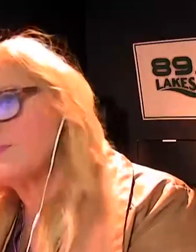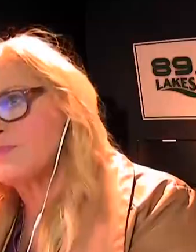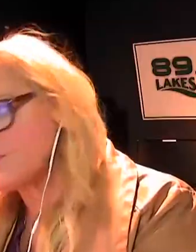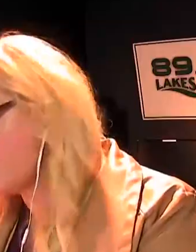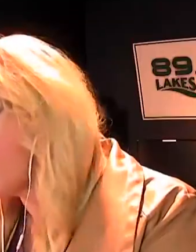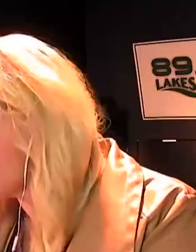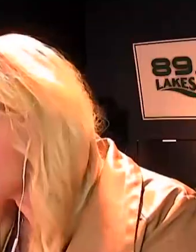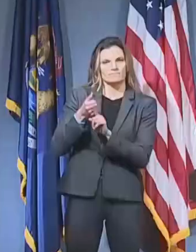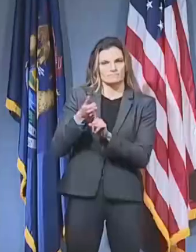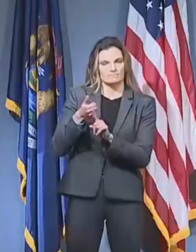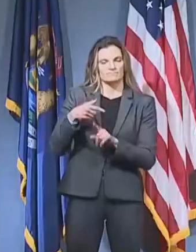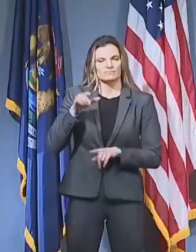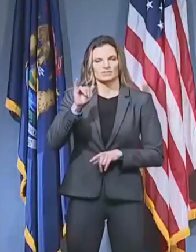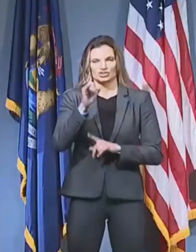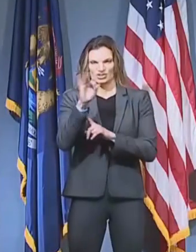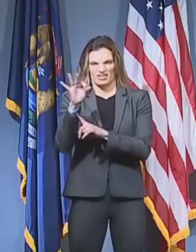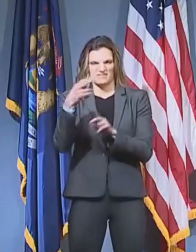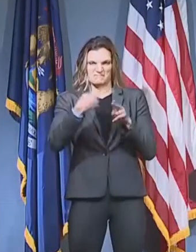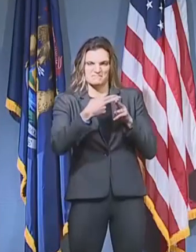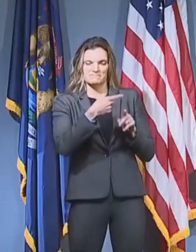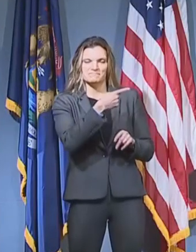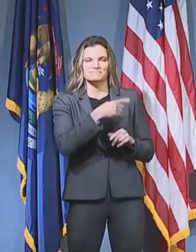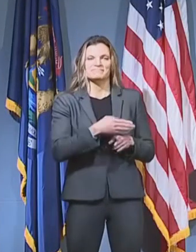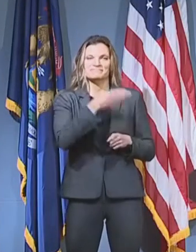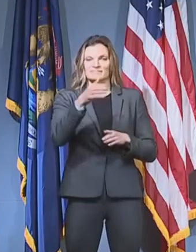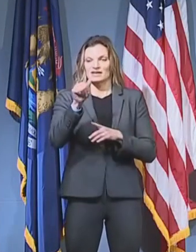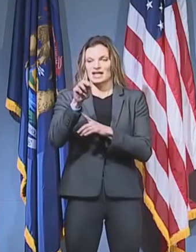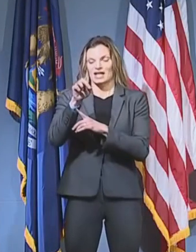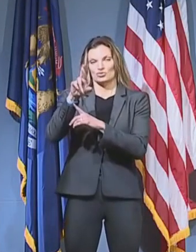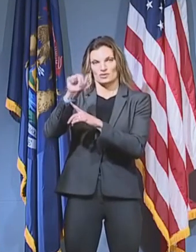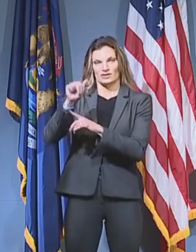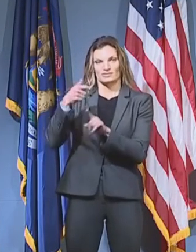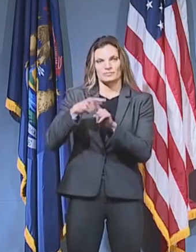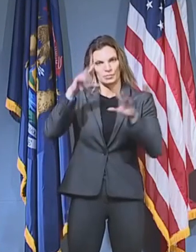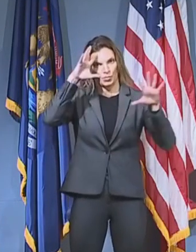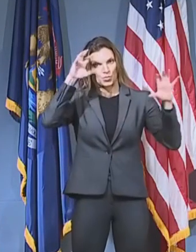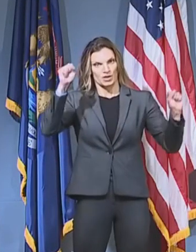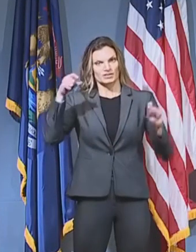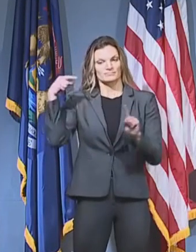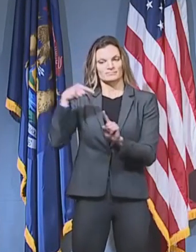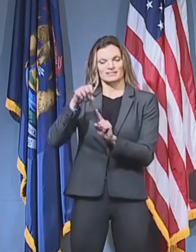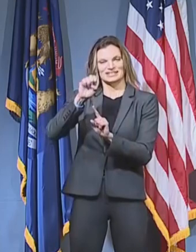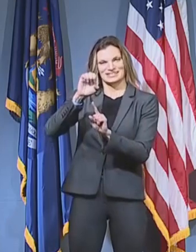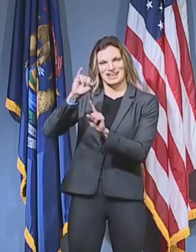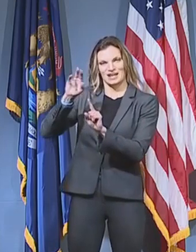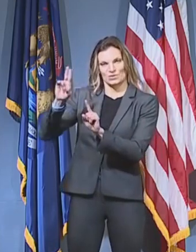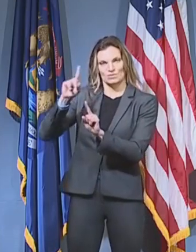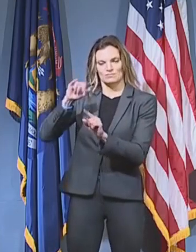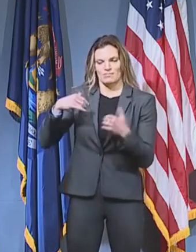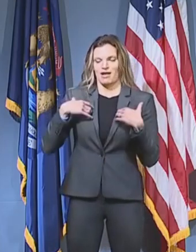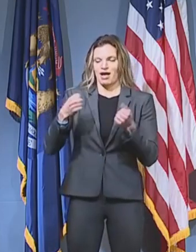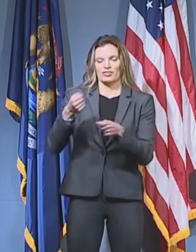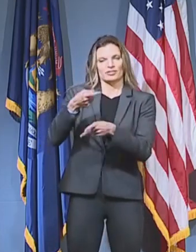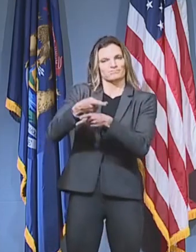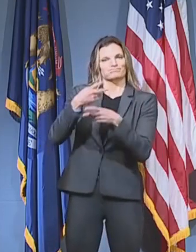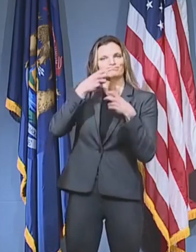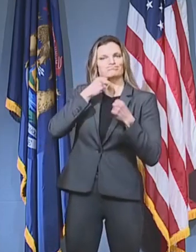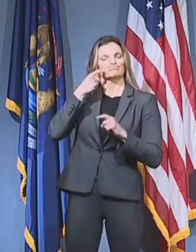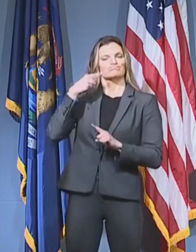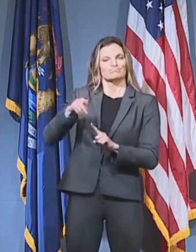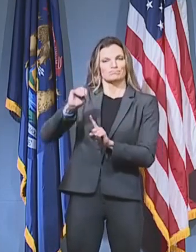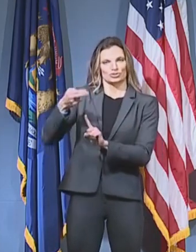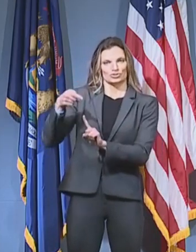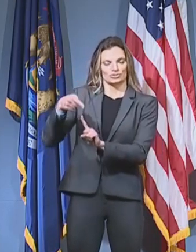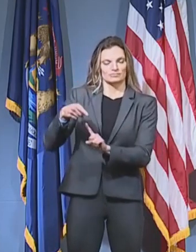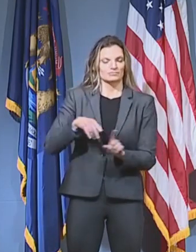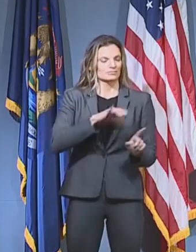Economic Opportunity Department, Jeff Donofrio. Andrea Acevedo, the president of SEIU Healthcare Michigan. John